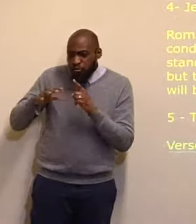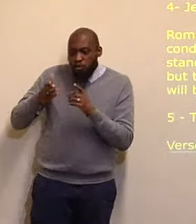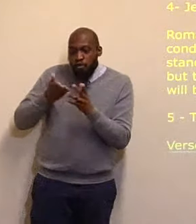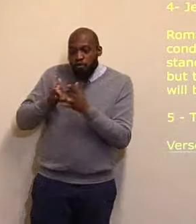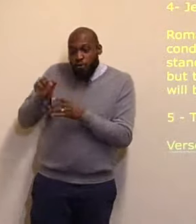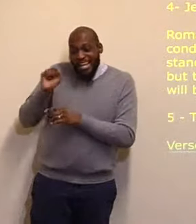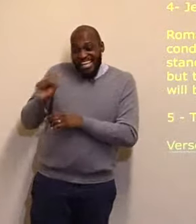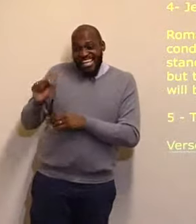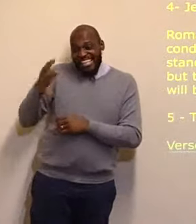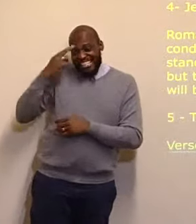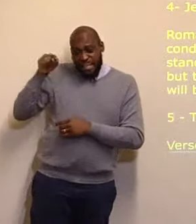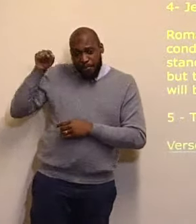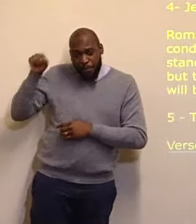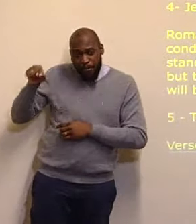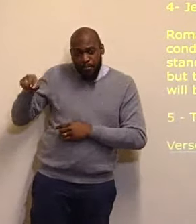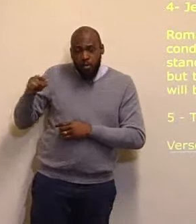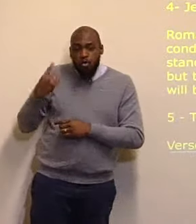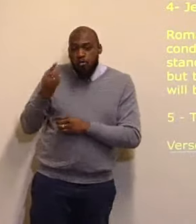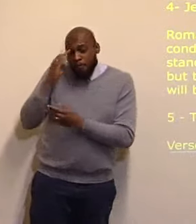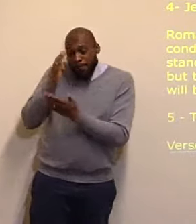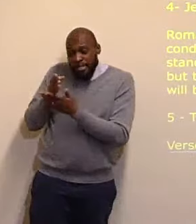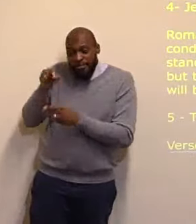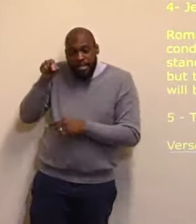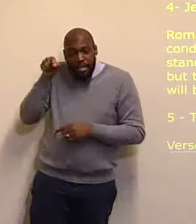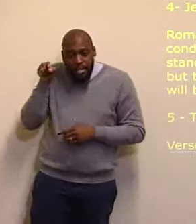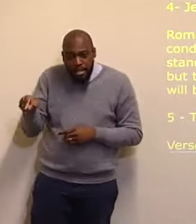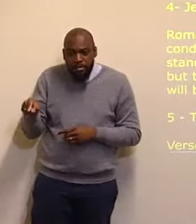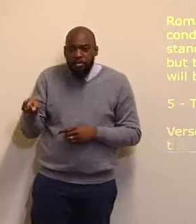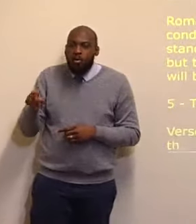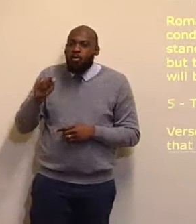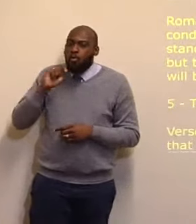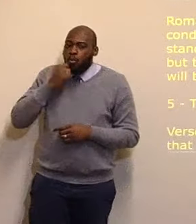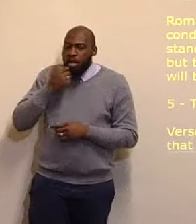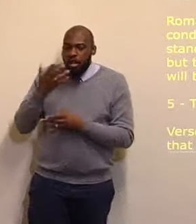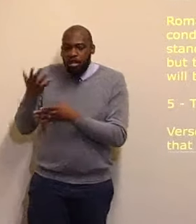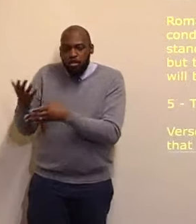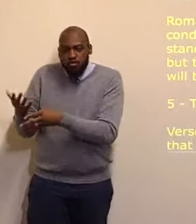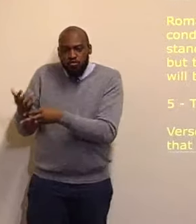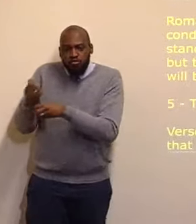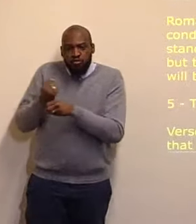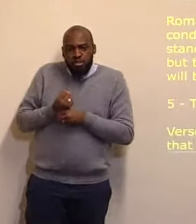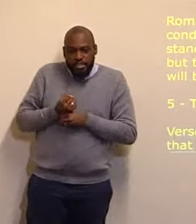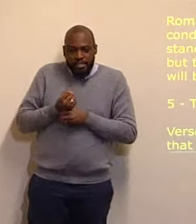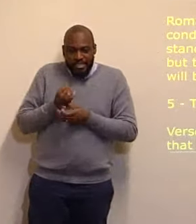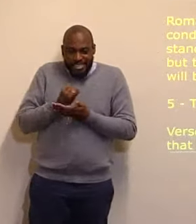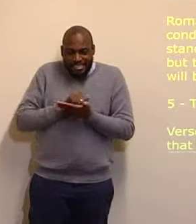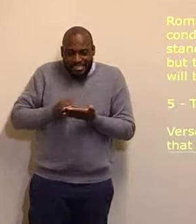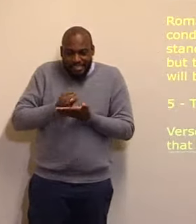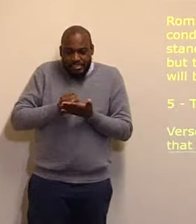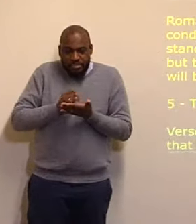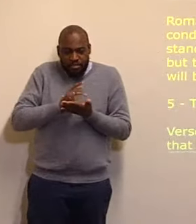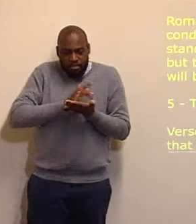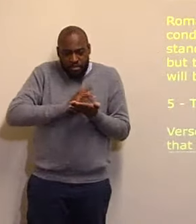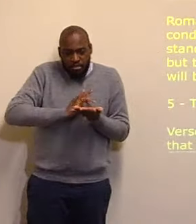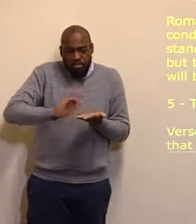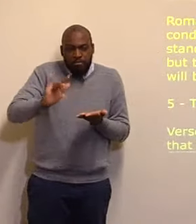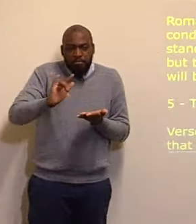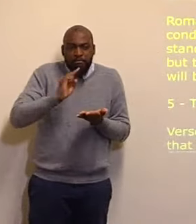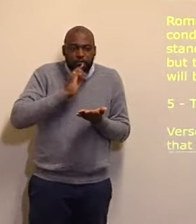whosoever believed in him, shall receive, a remission of sins. my dear friends,